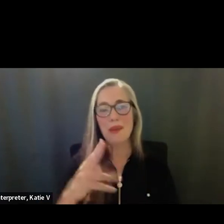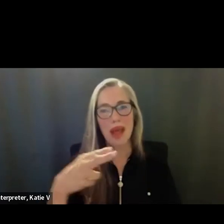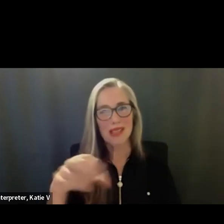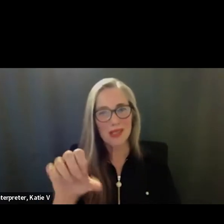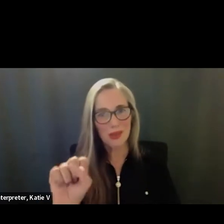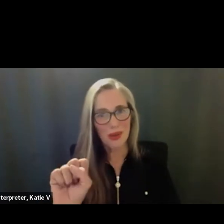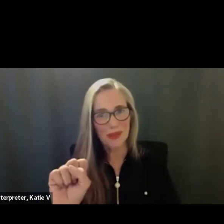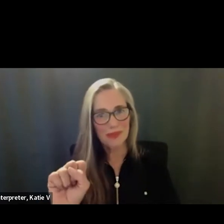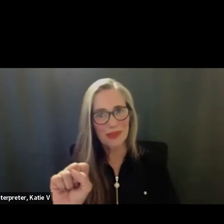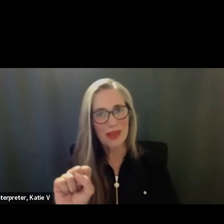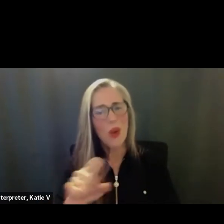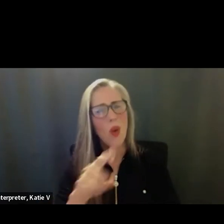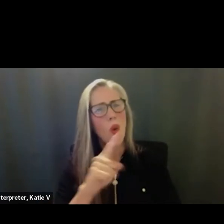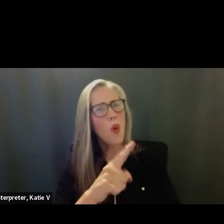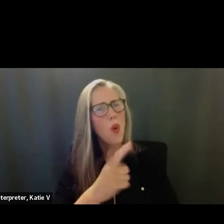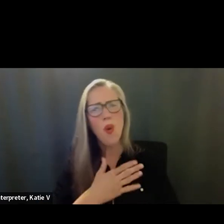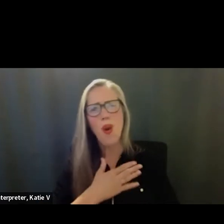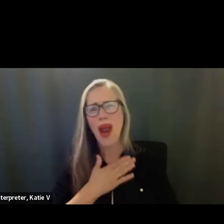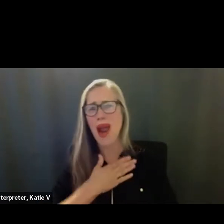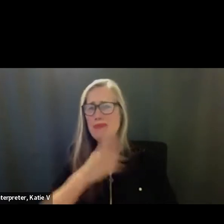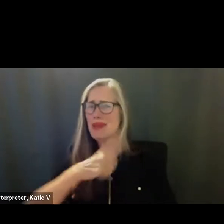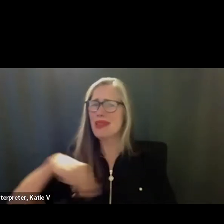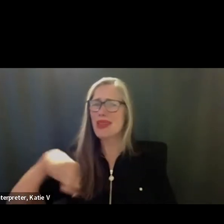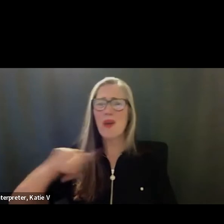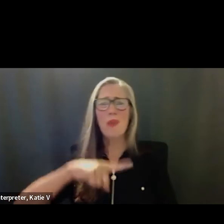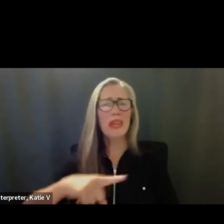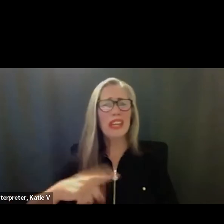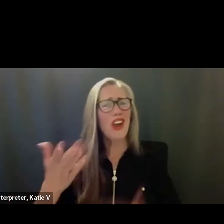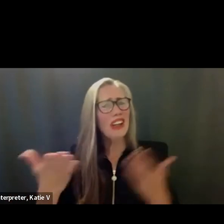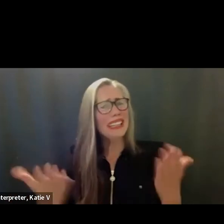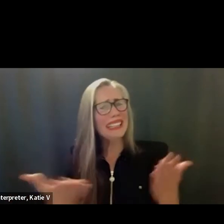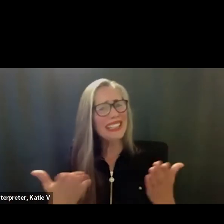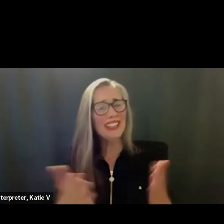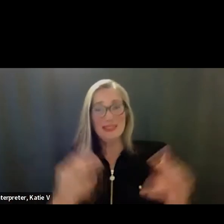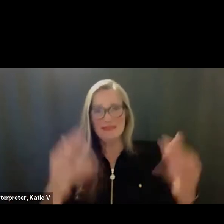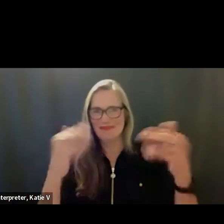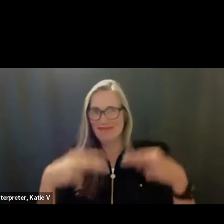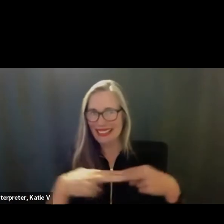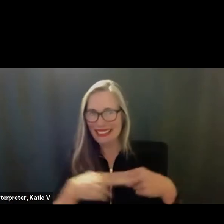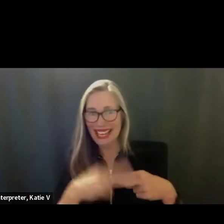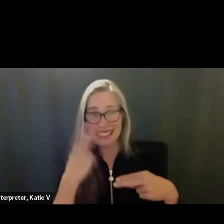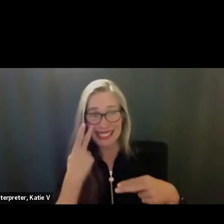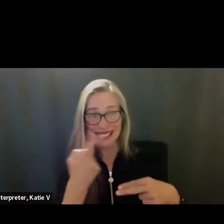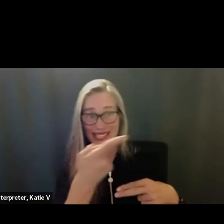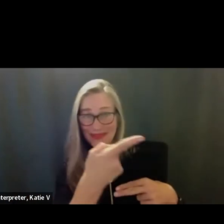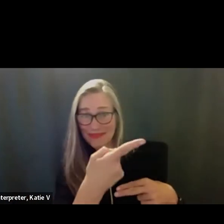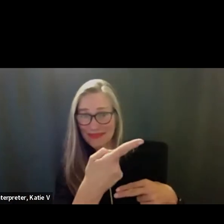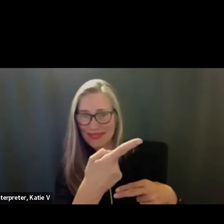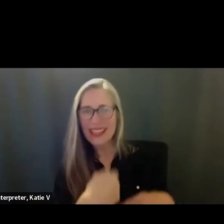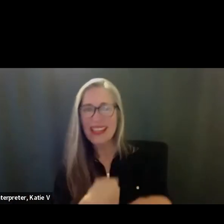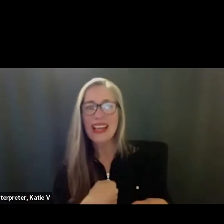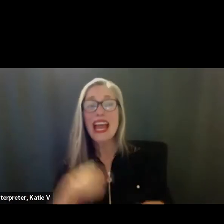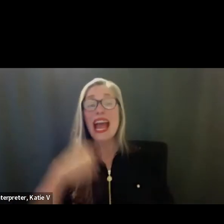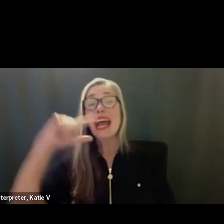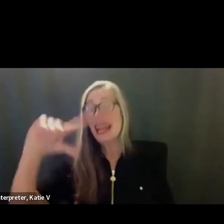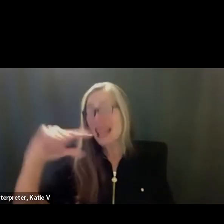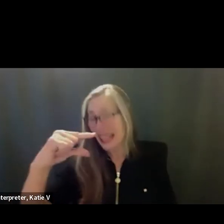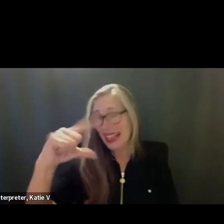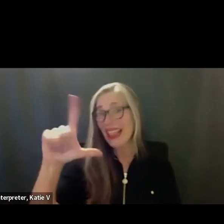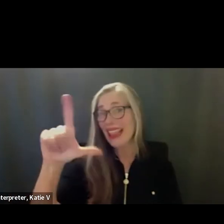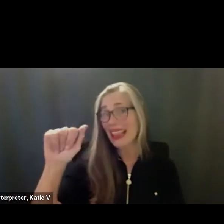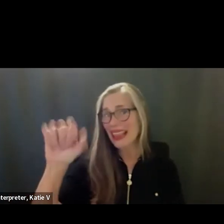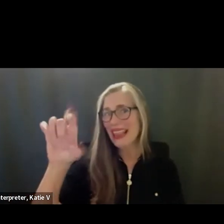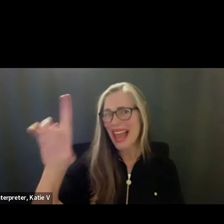And they're glad that we're here. They're glad that we're here. Go to the next slide. And the we're glad that you're here